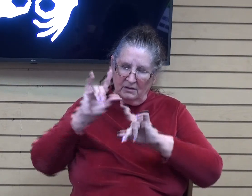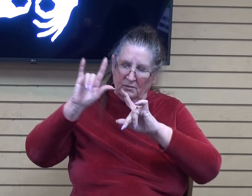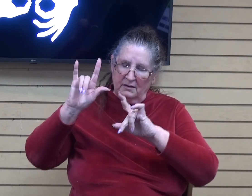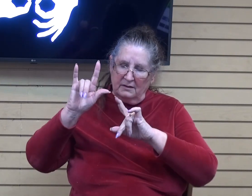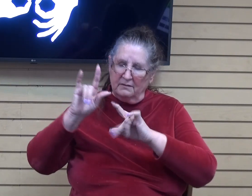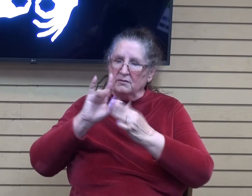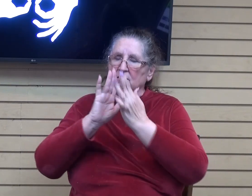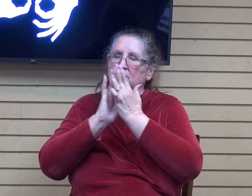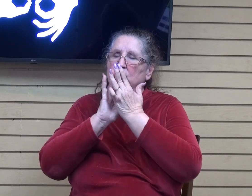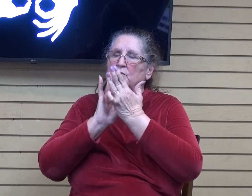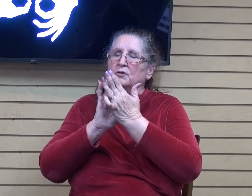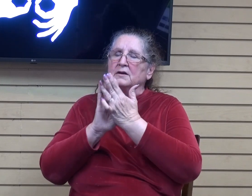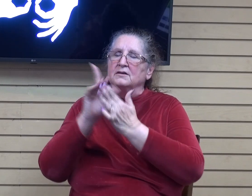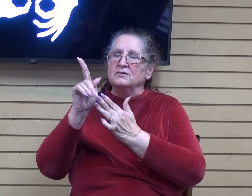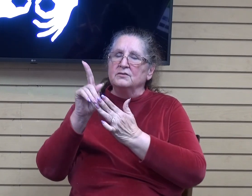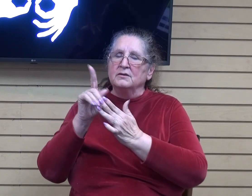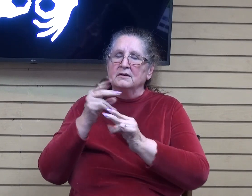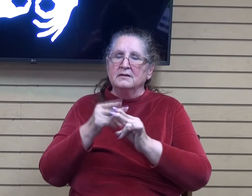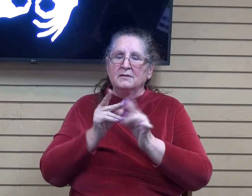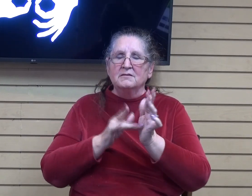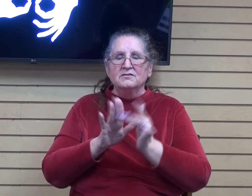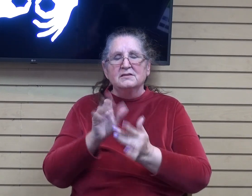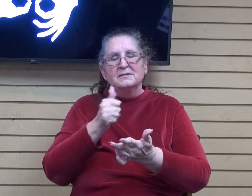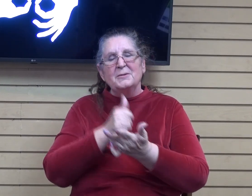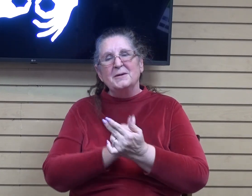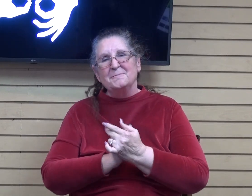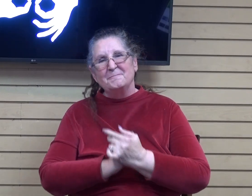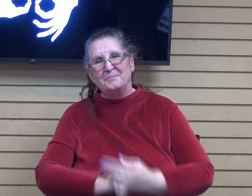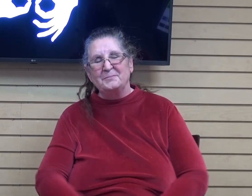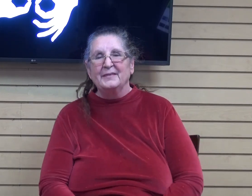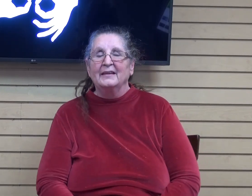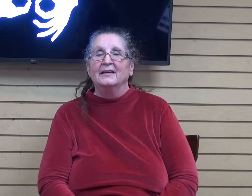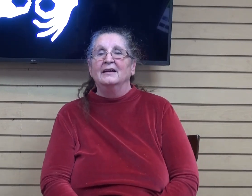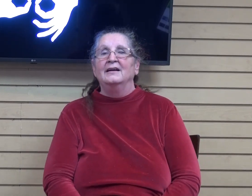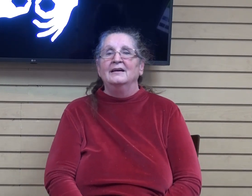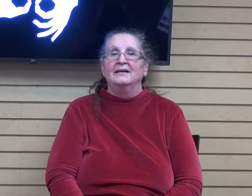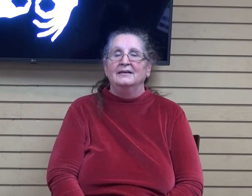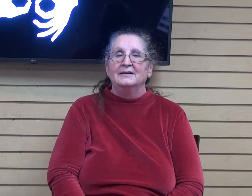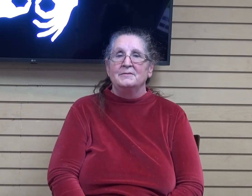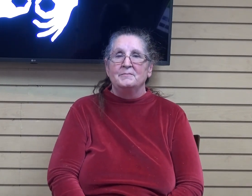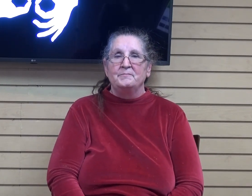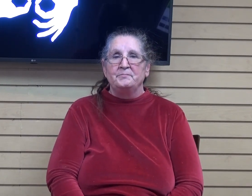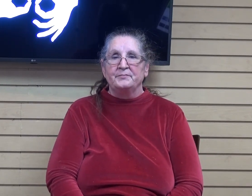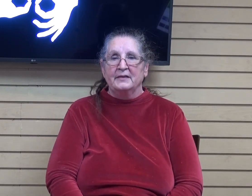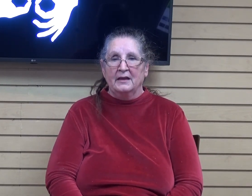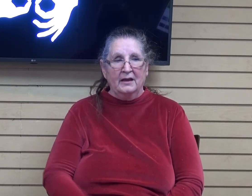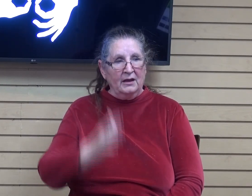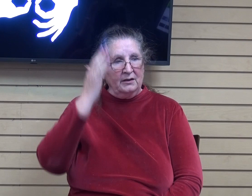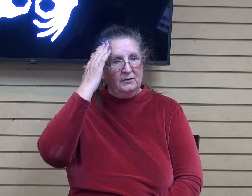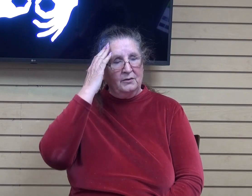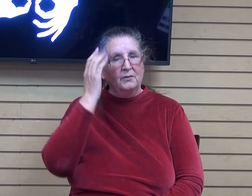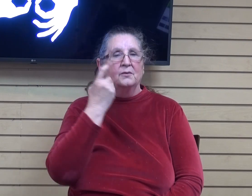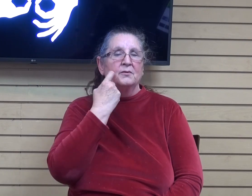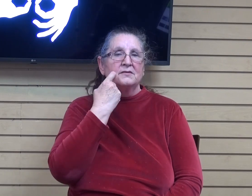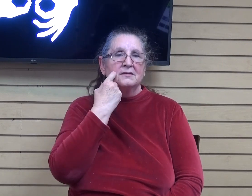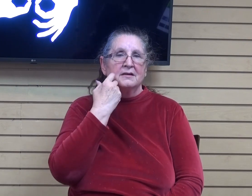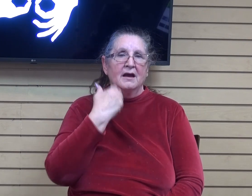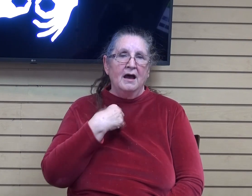praise you in jesus name amen so you know lately i have found myself